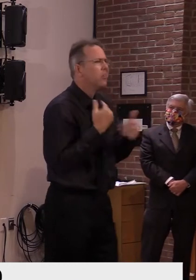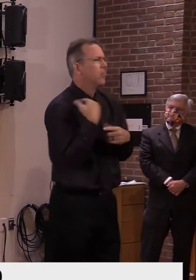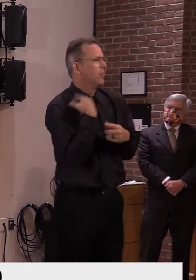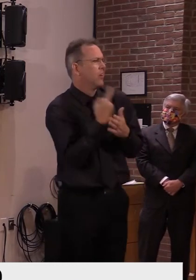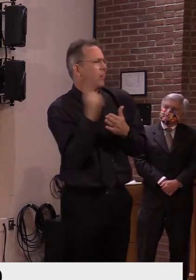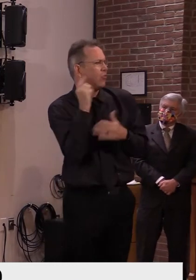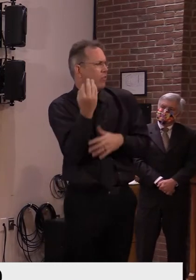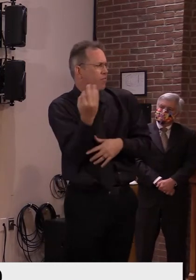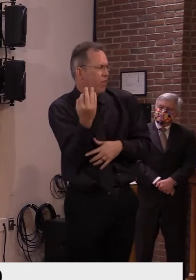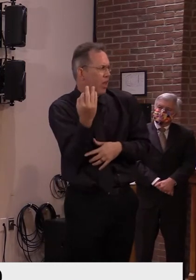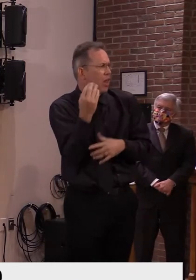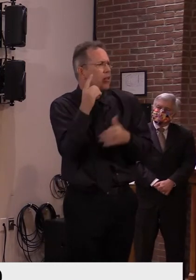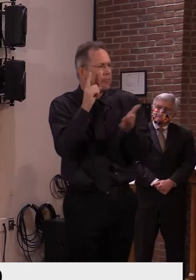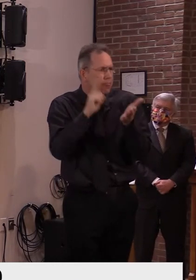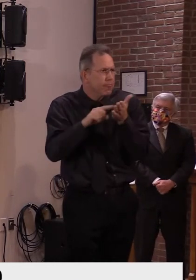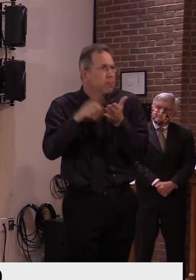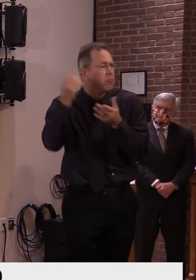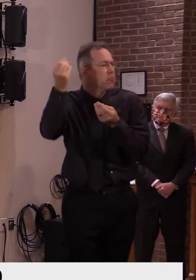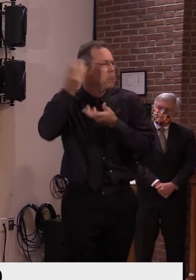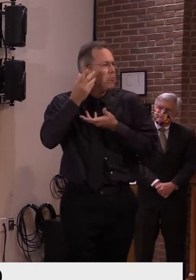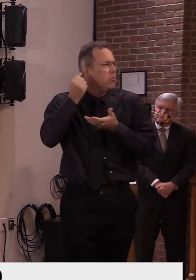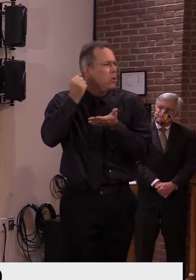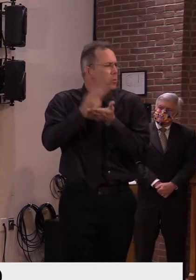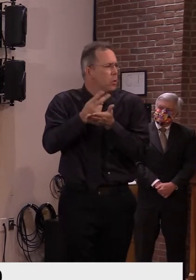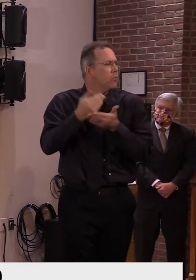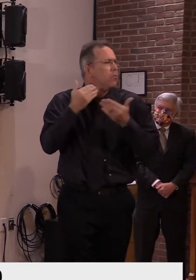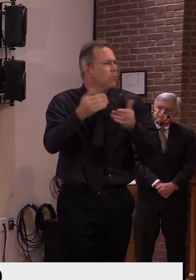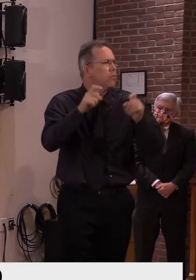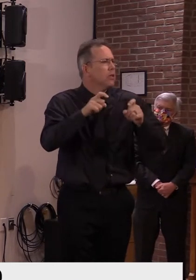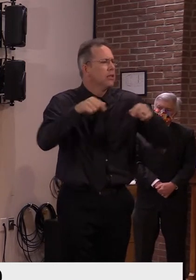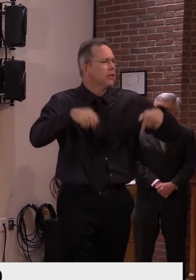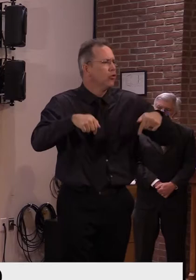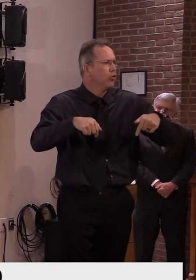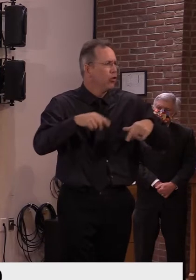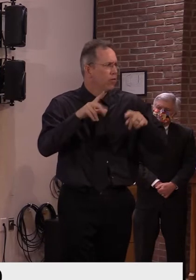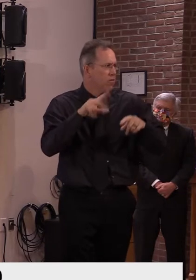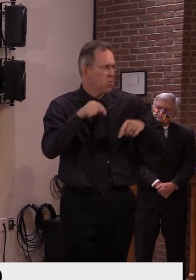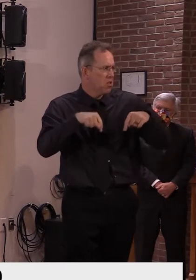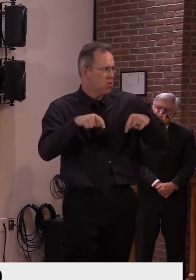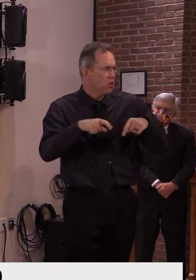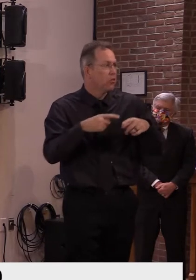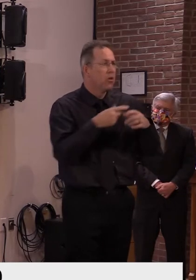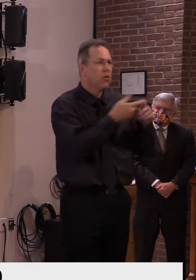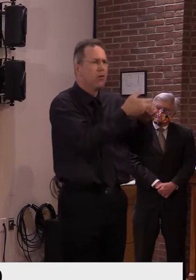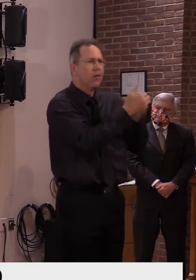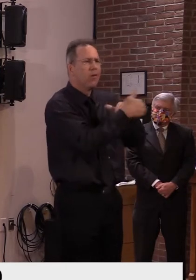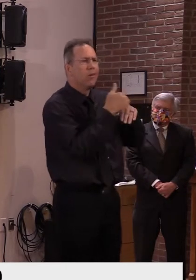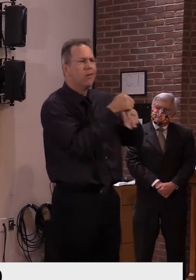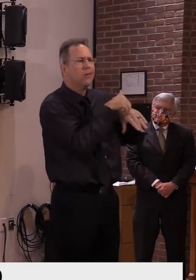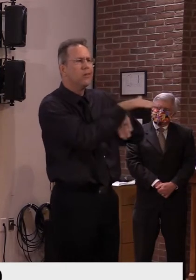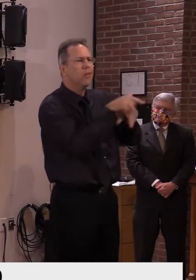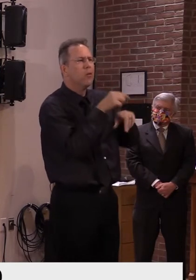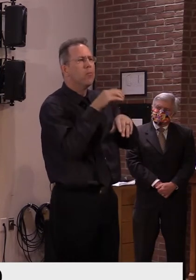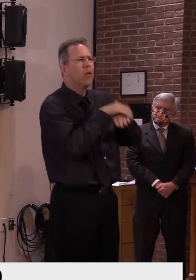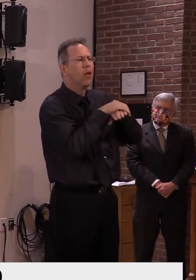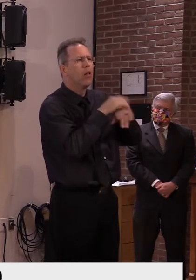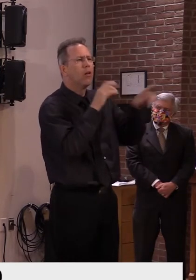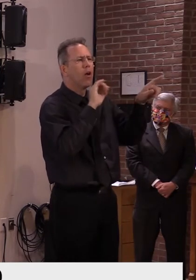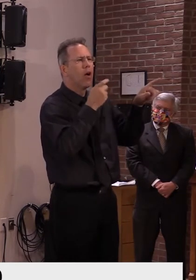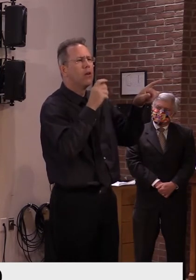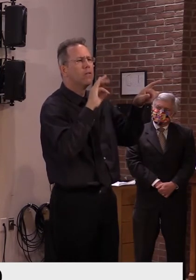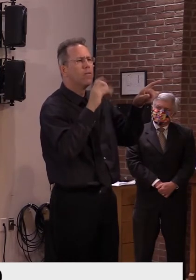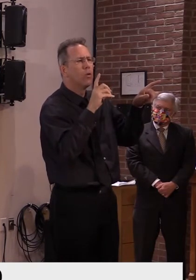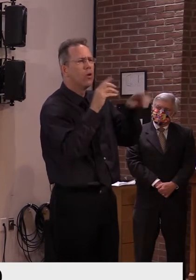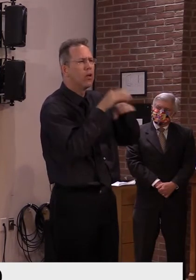trial are both reopened in the United States. Quickly, before I close, I just want to say a few more things